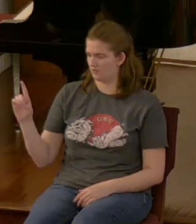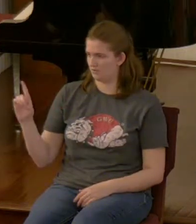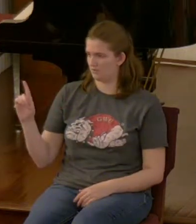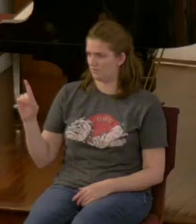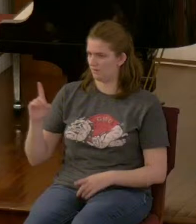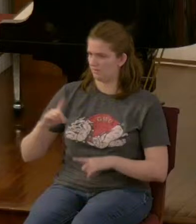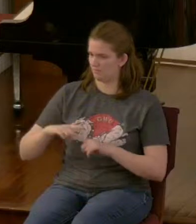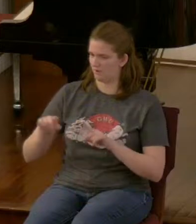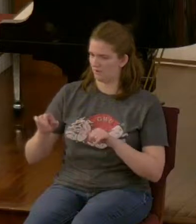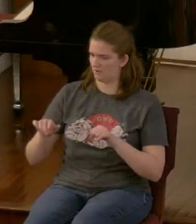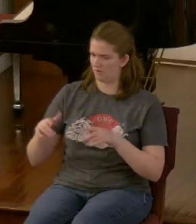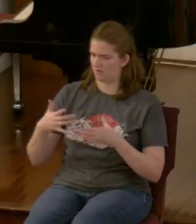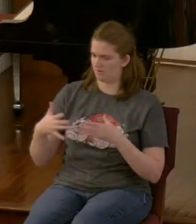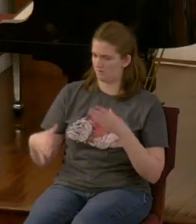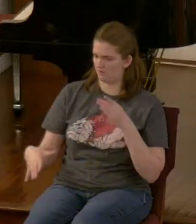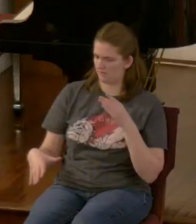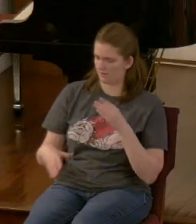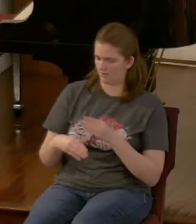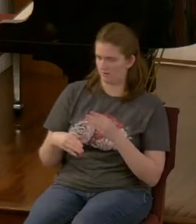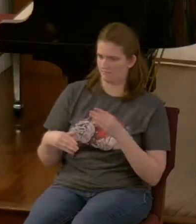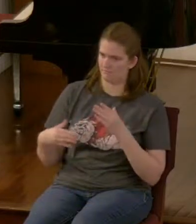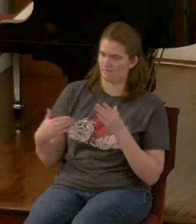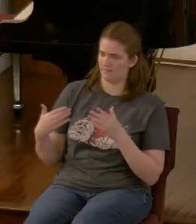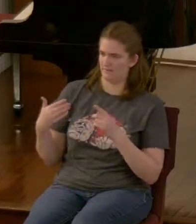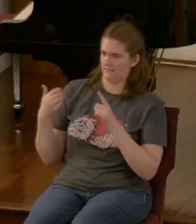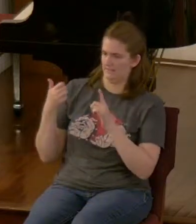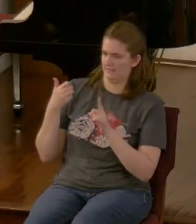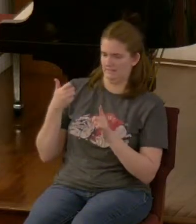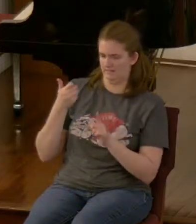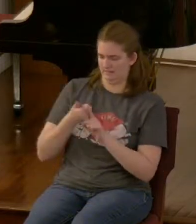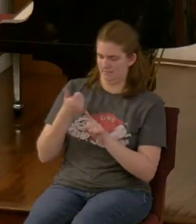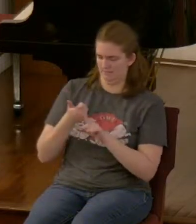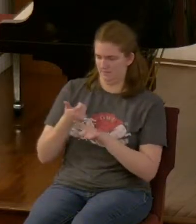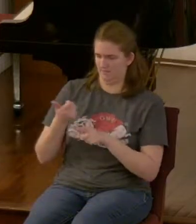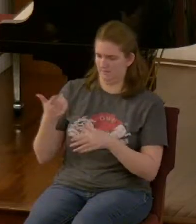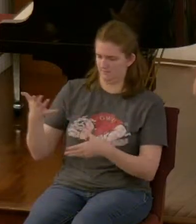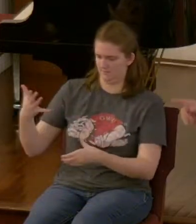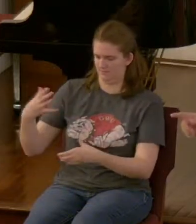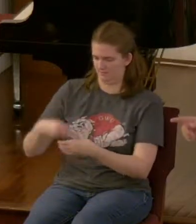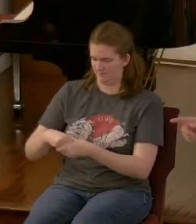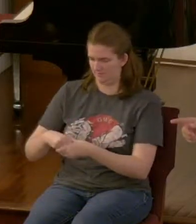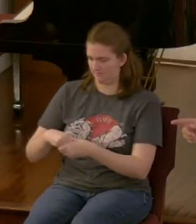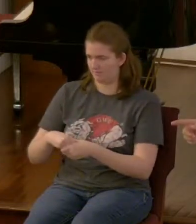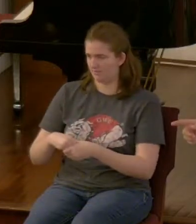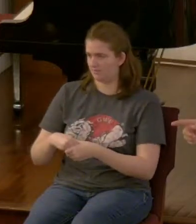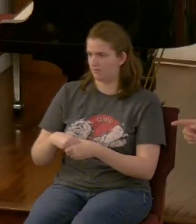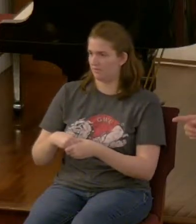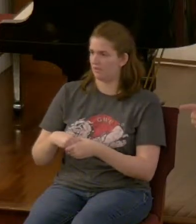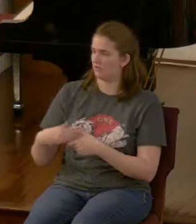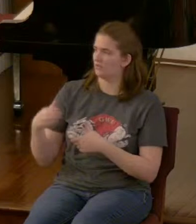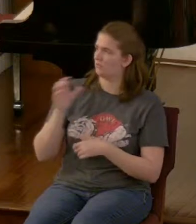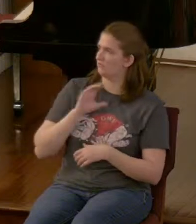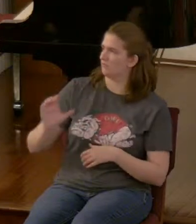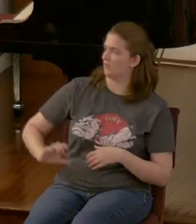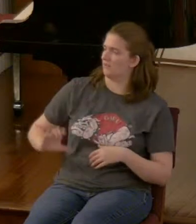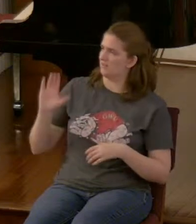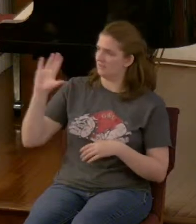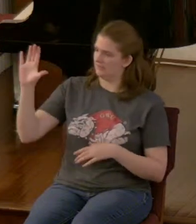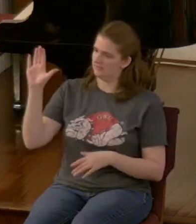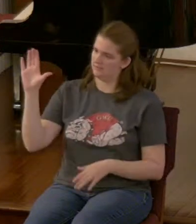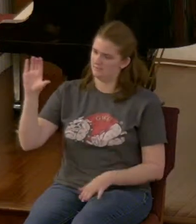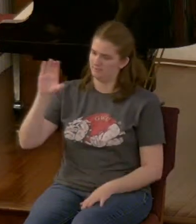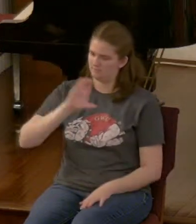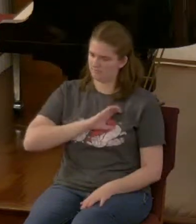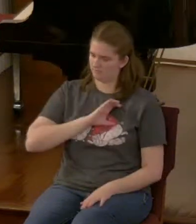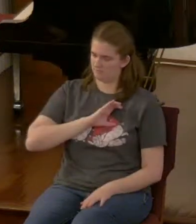its own stuff in there and the attributes that were given to Christ are given